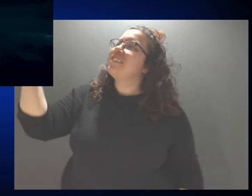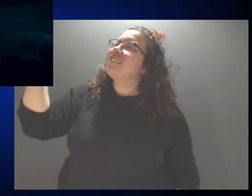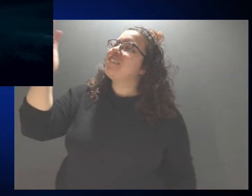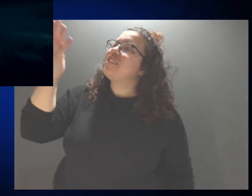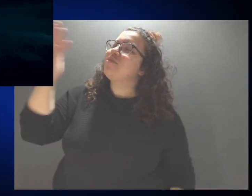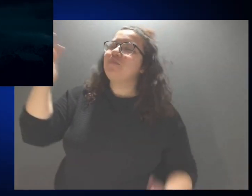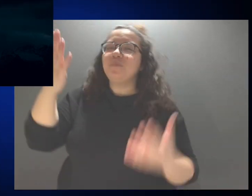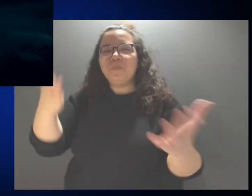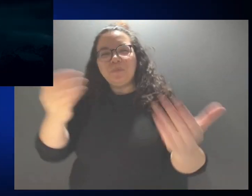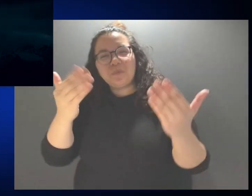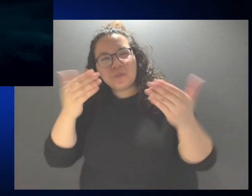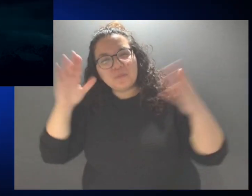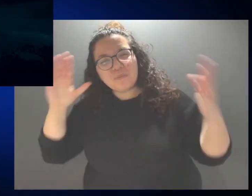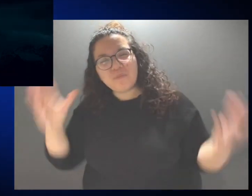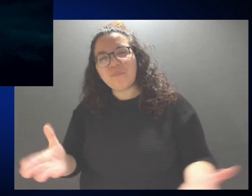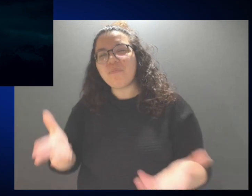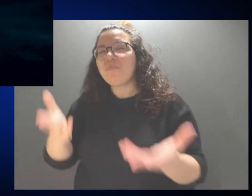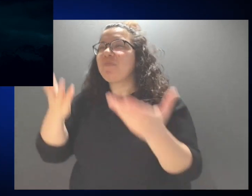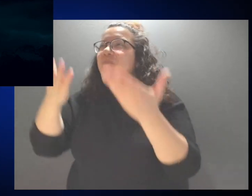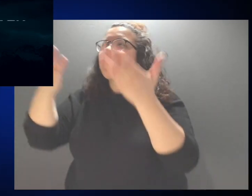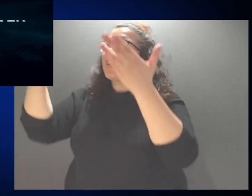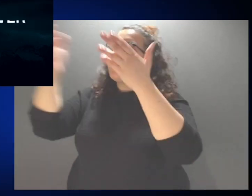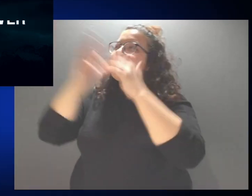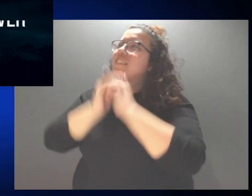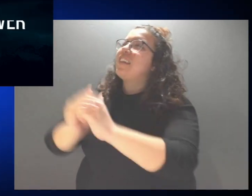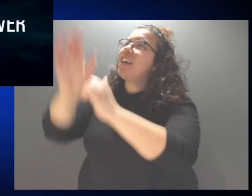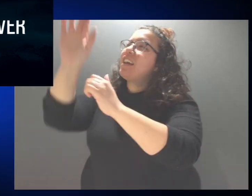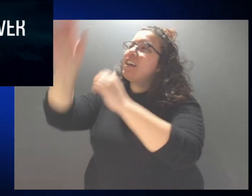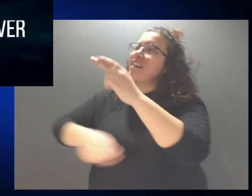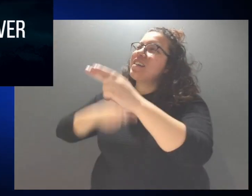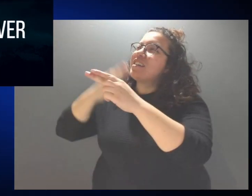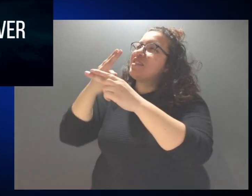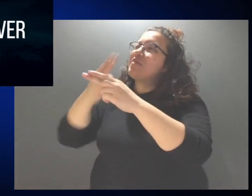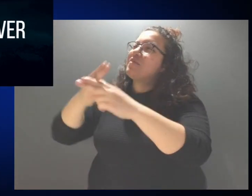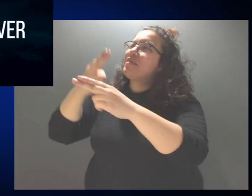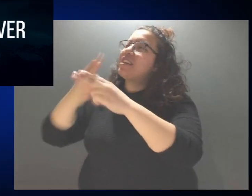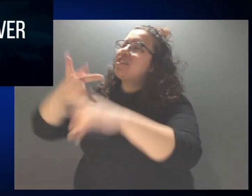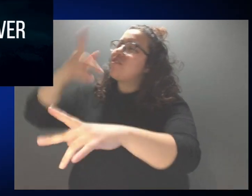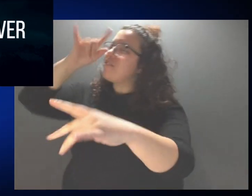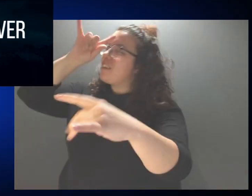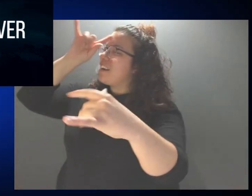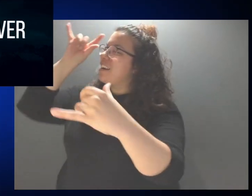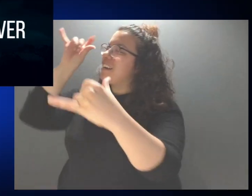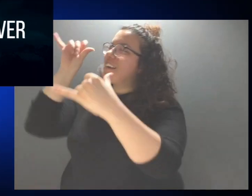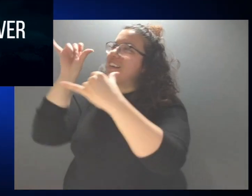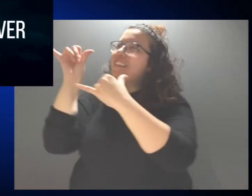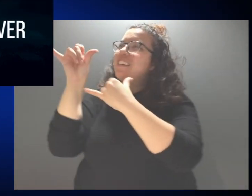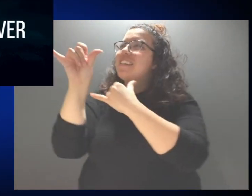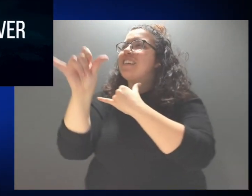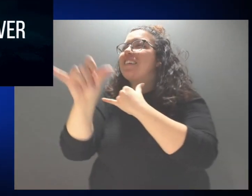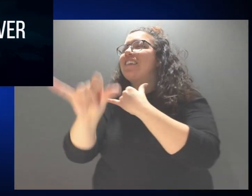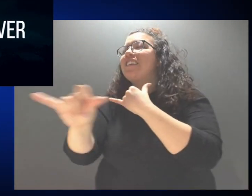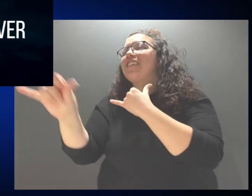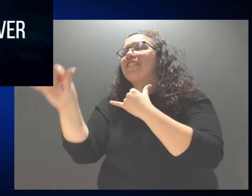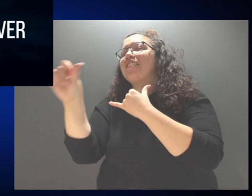Come exalt His name Forever